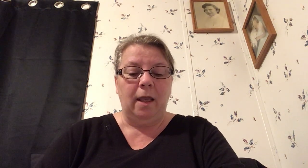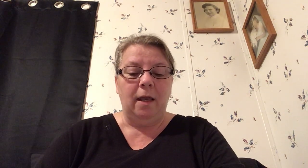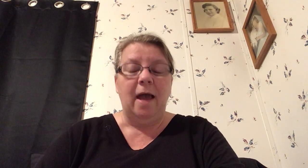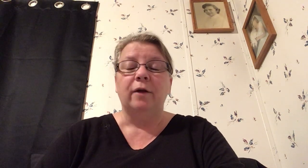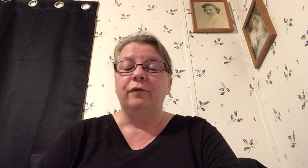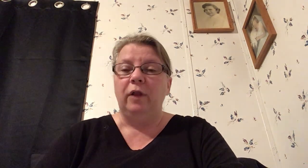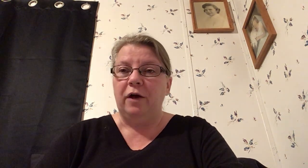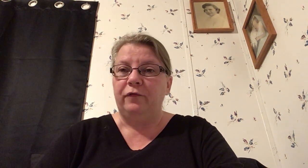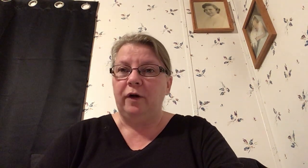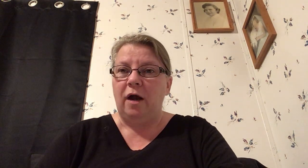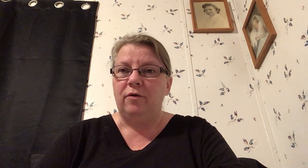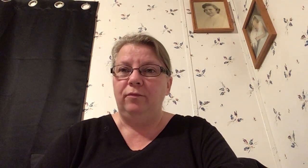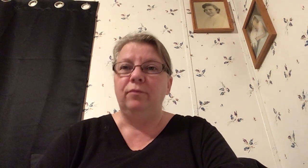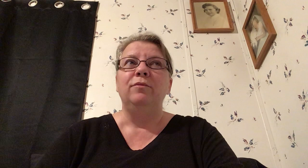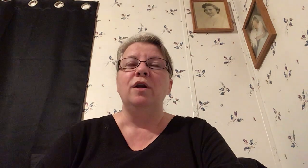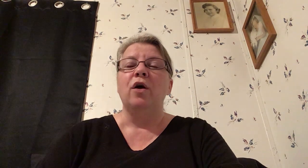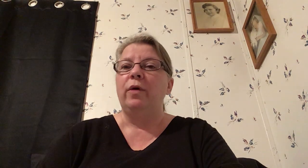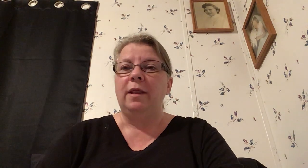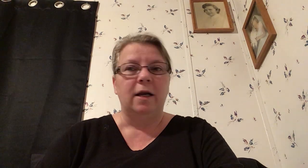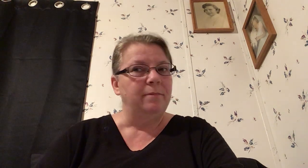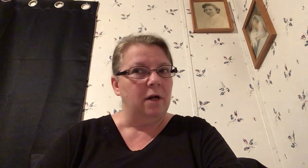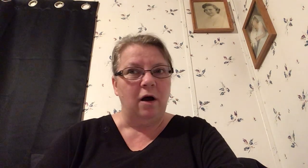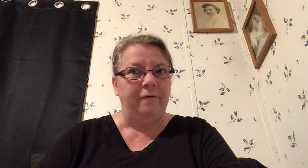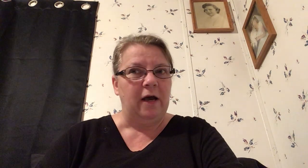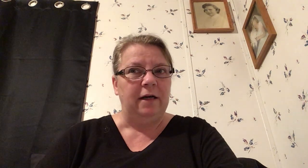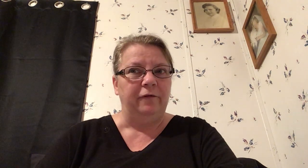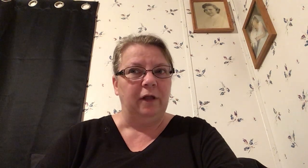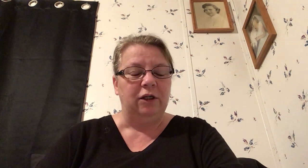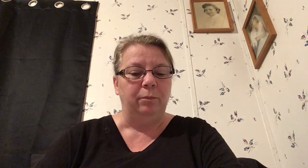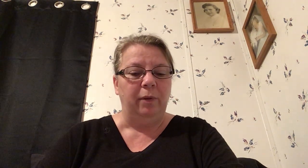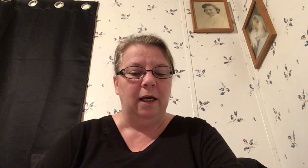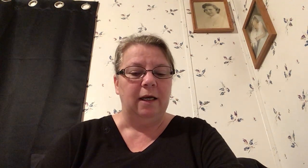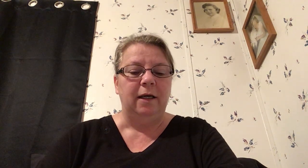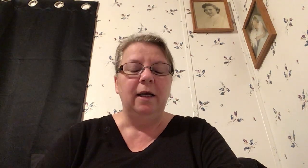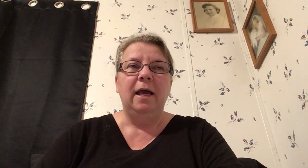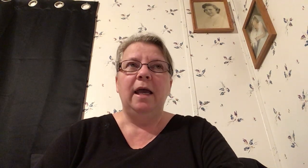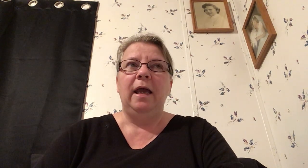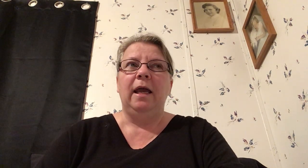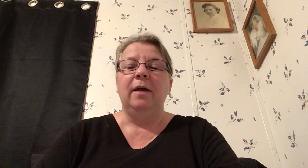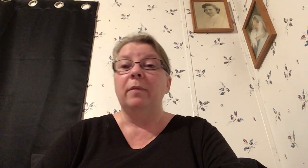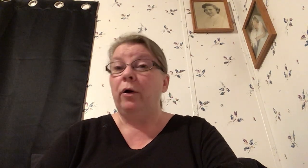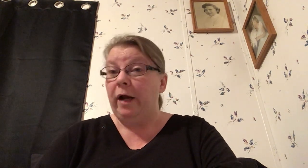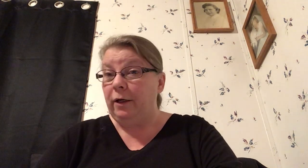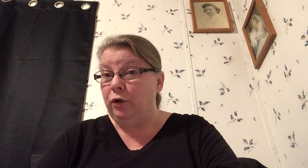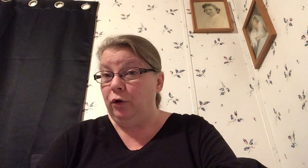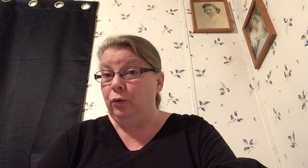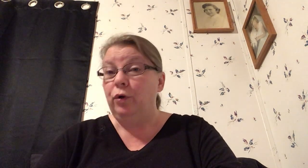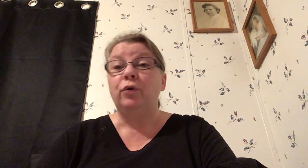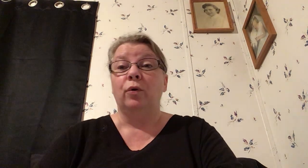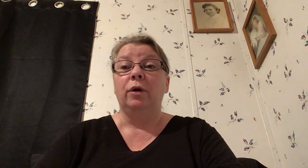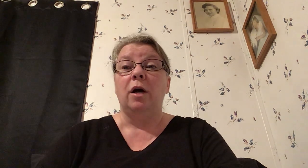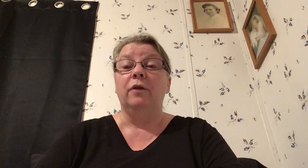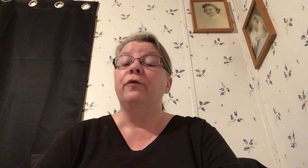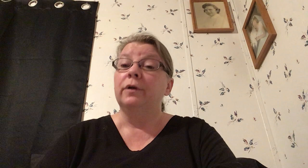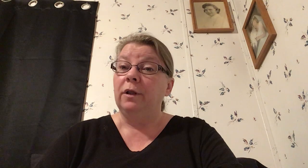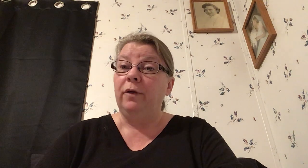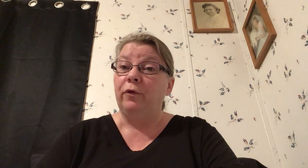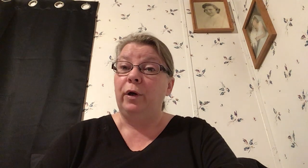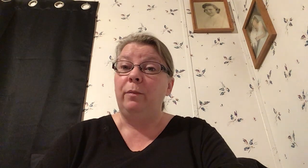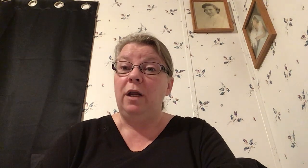out of love for god knowing that I'm not fighting flesh and blood and my gratitude toward god for delivering me